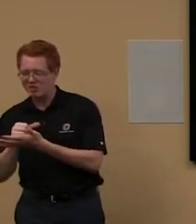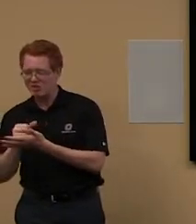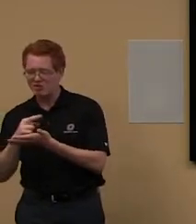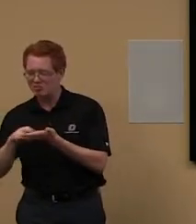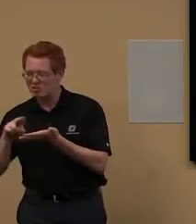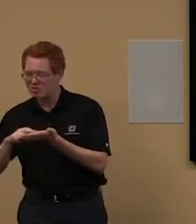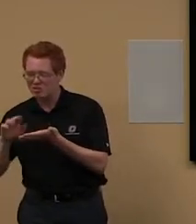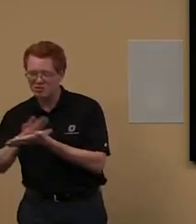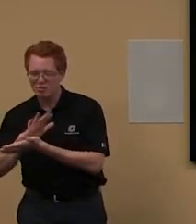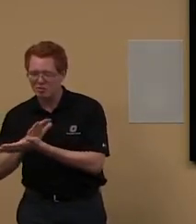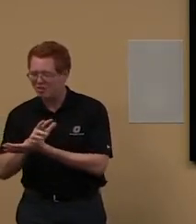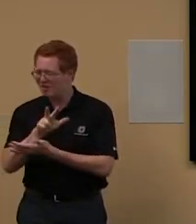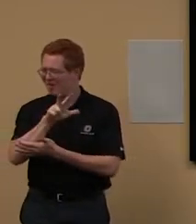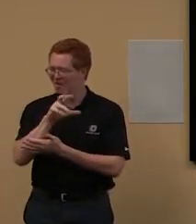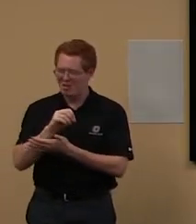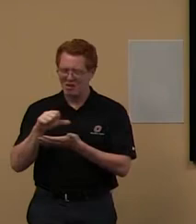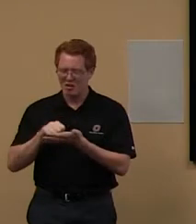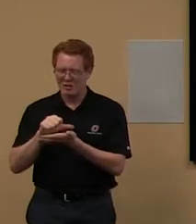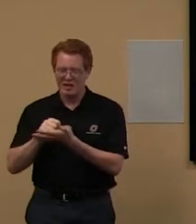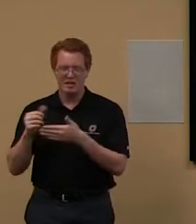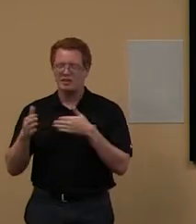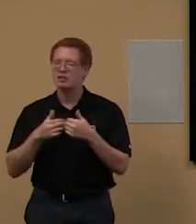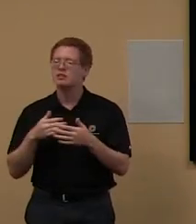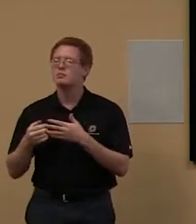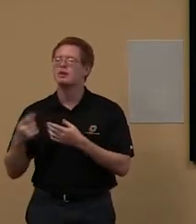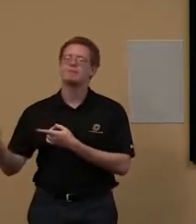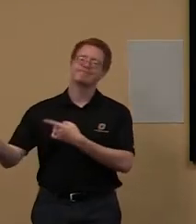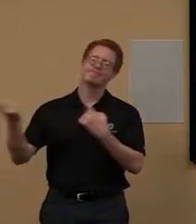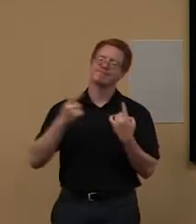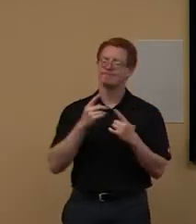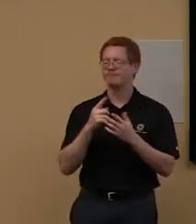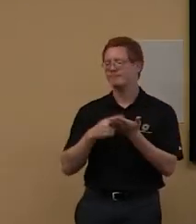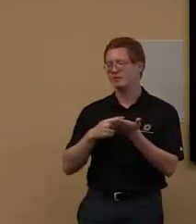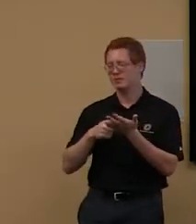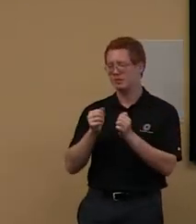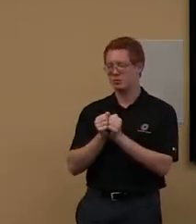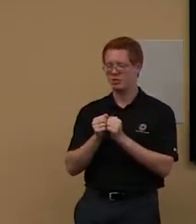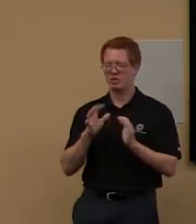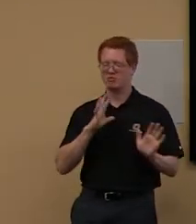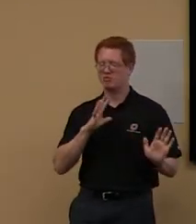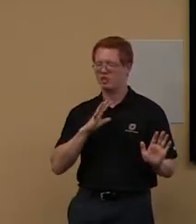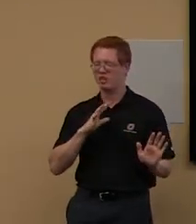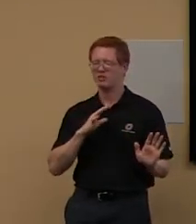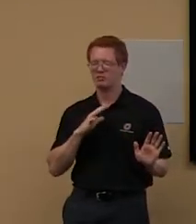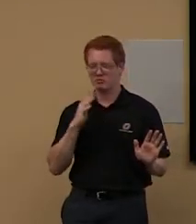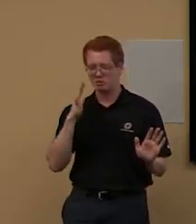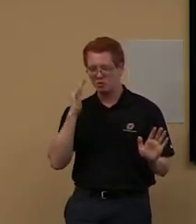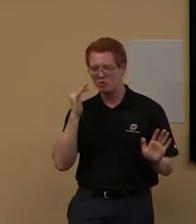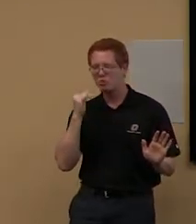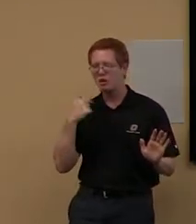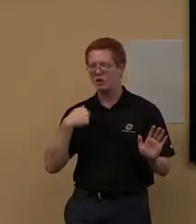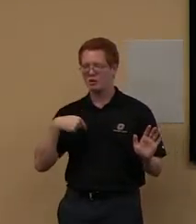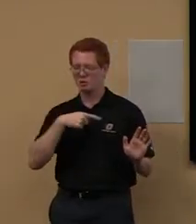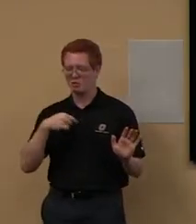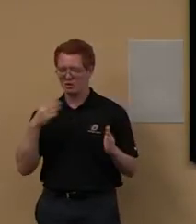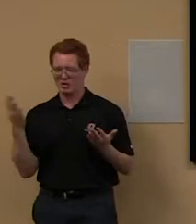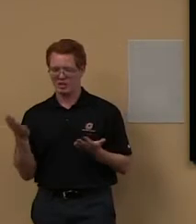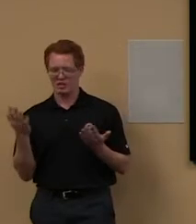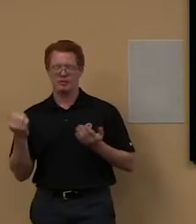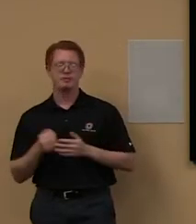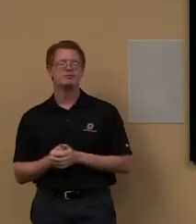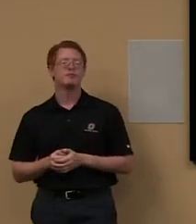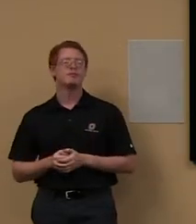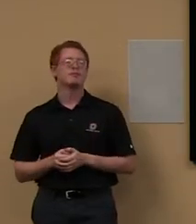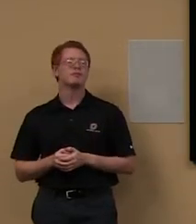that's great. Um, come in and talk to us. Um, you know, and then we also do a lot of work with